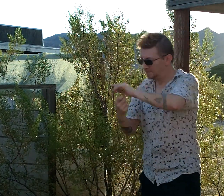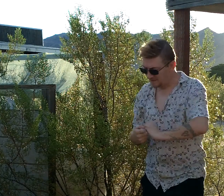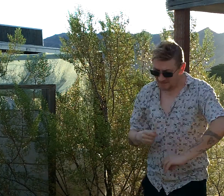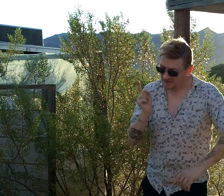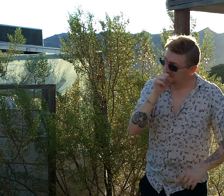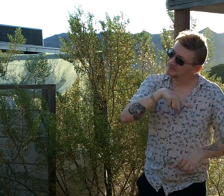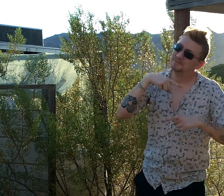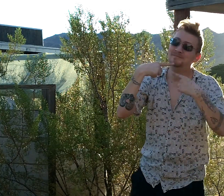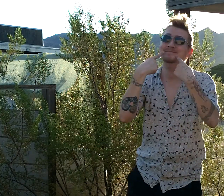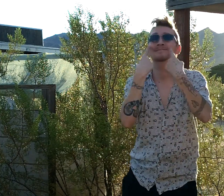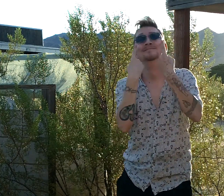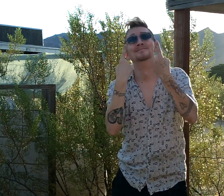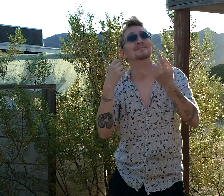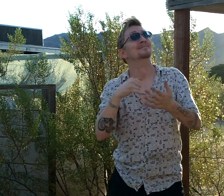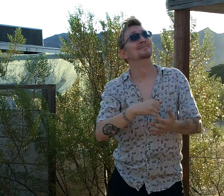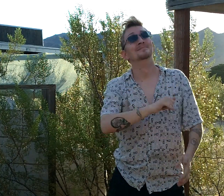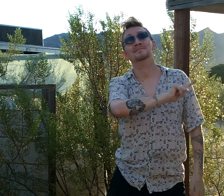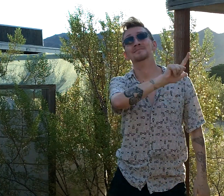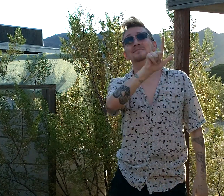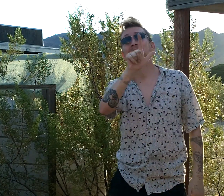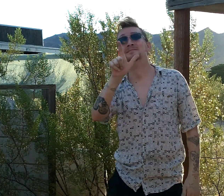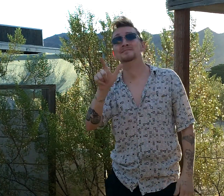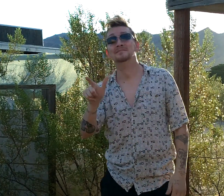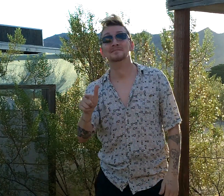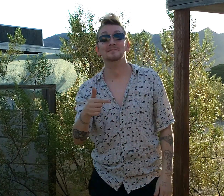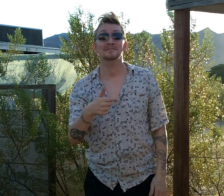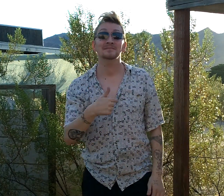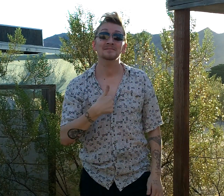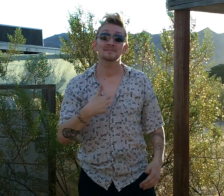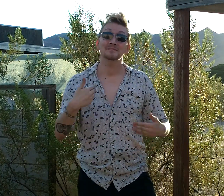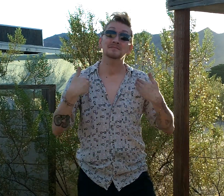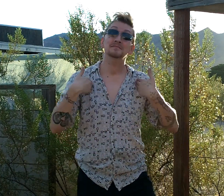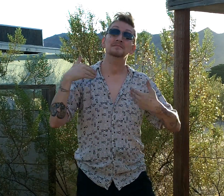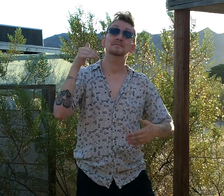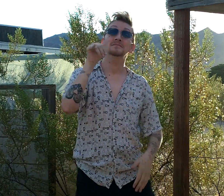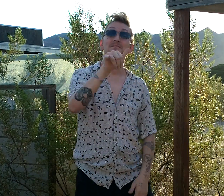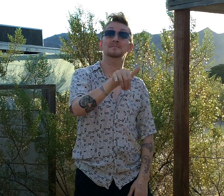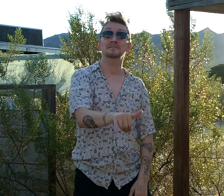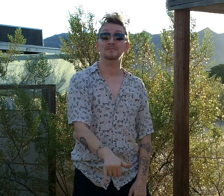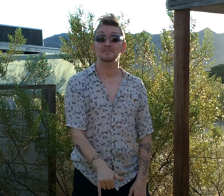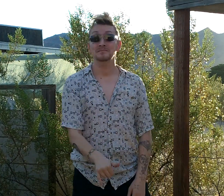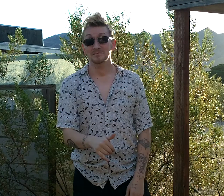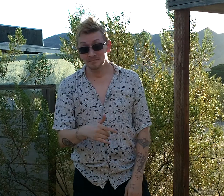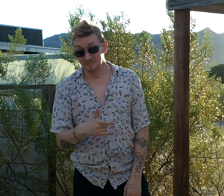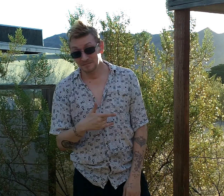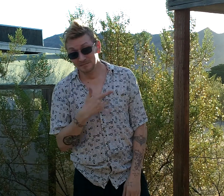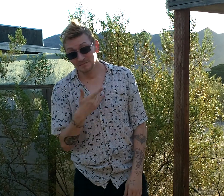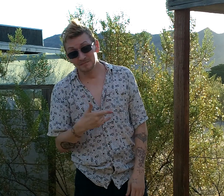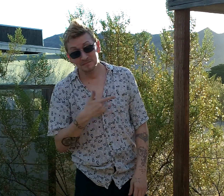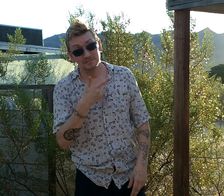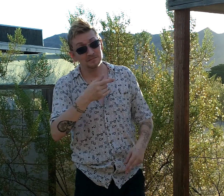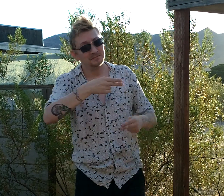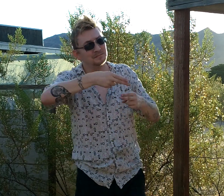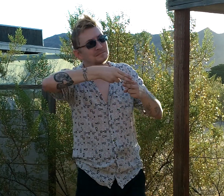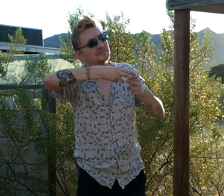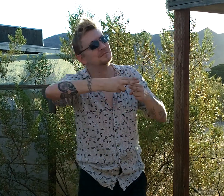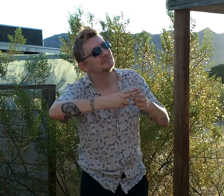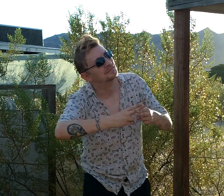Fake smiles is all that I have left, I feel the weight